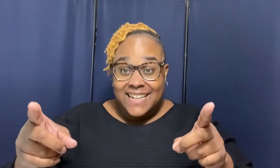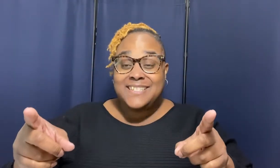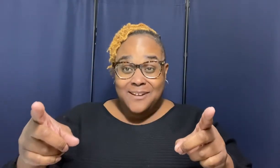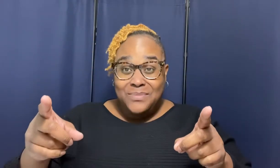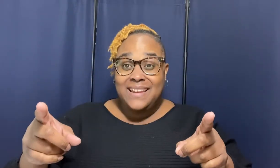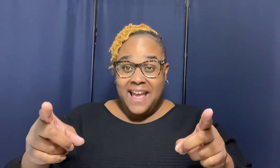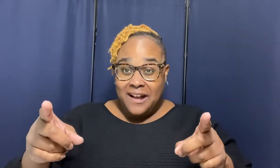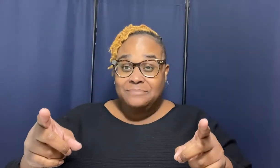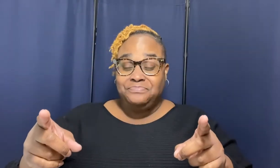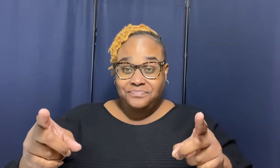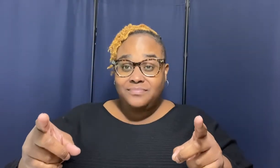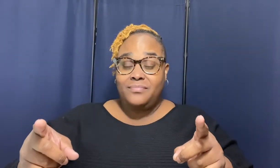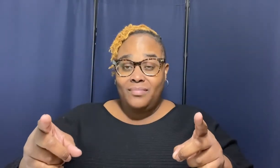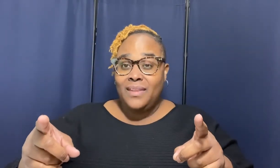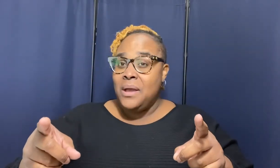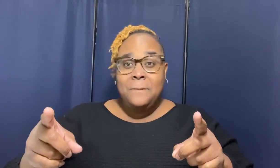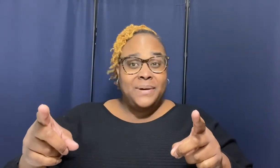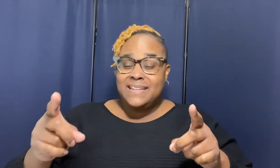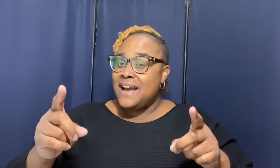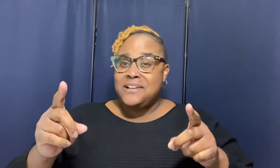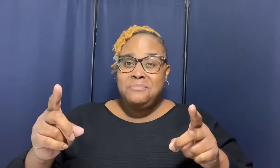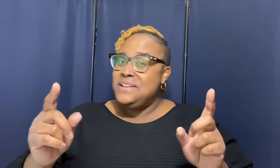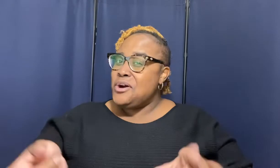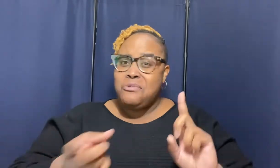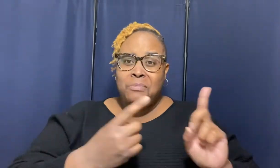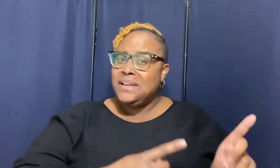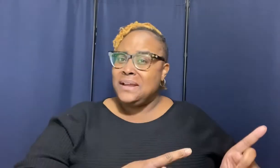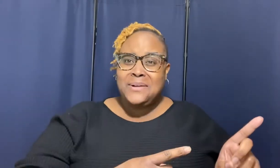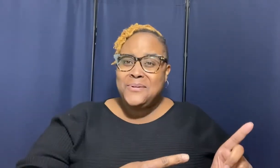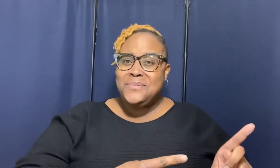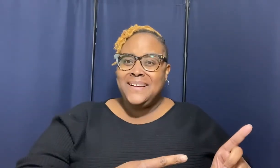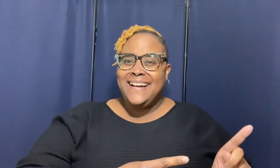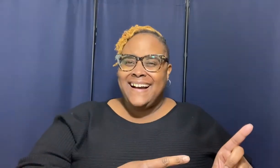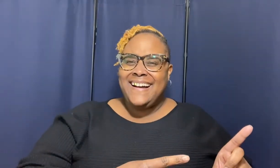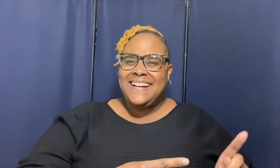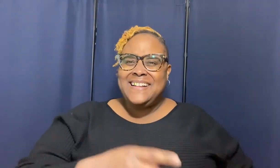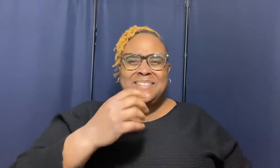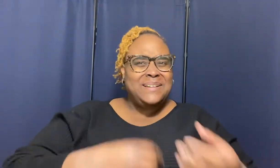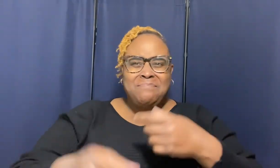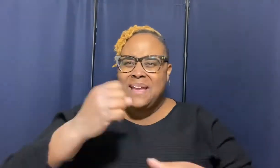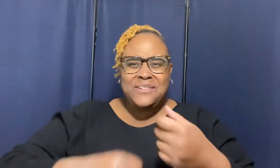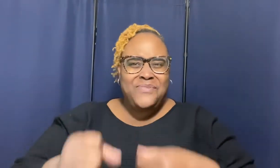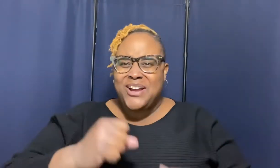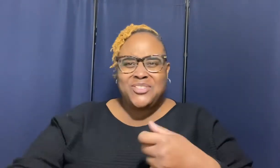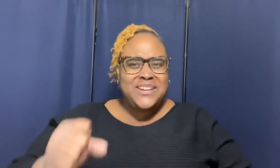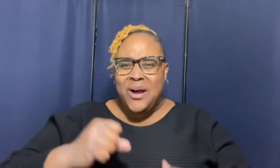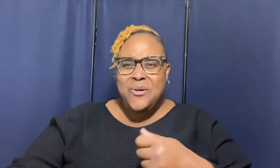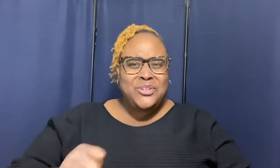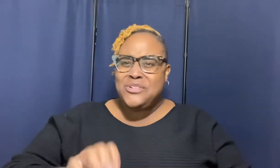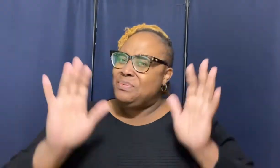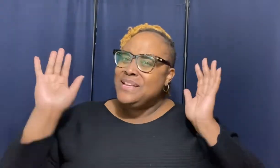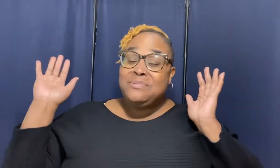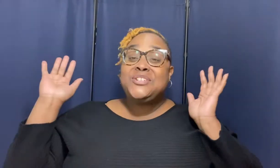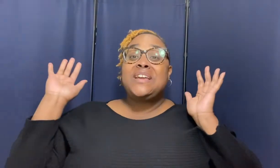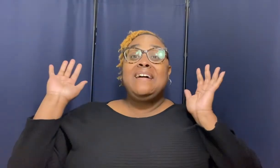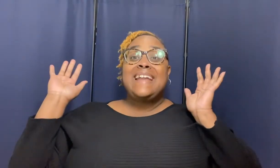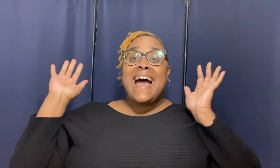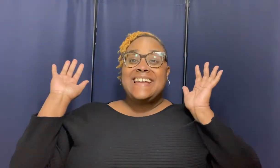it's something now but now that we know where we can go huh to the manufacturer and the owner of peace we shall not